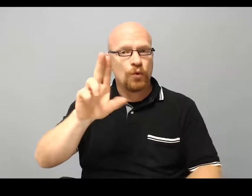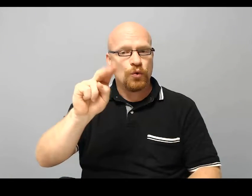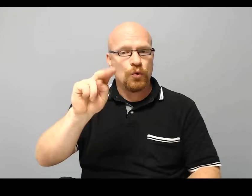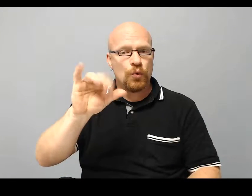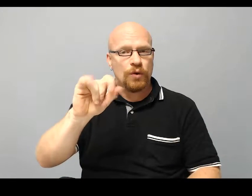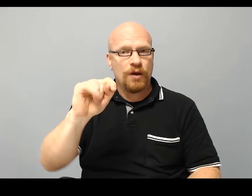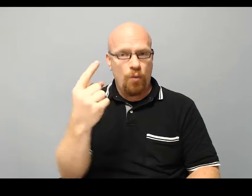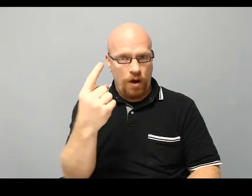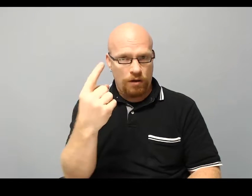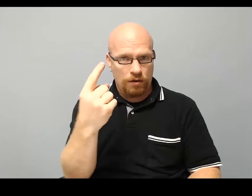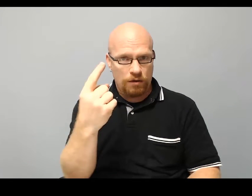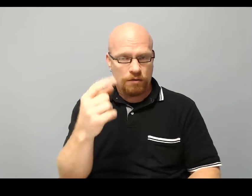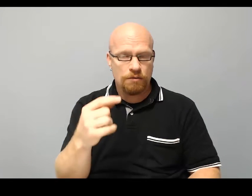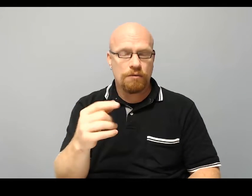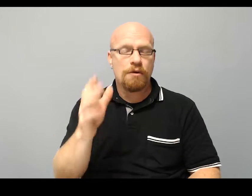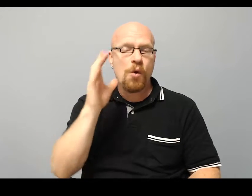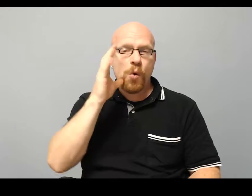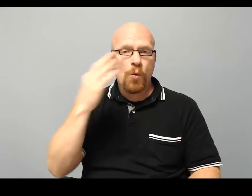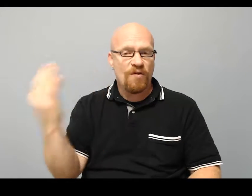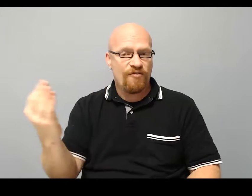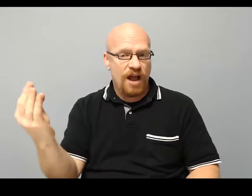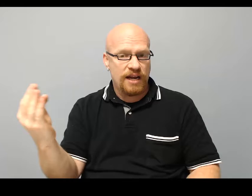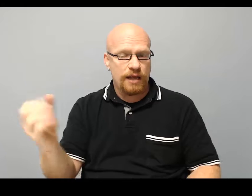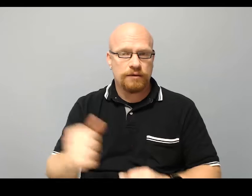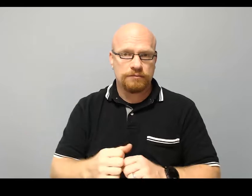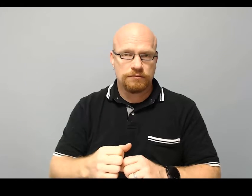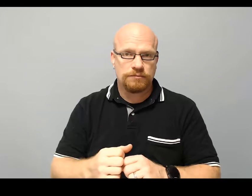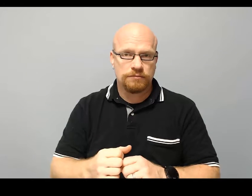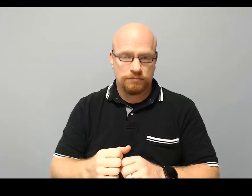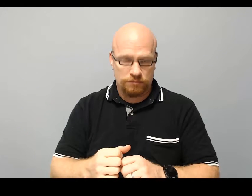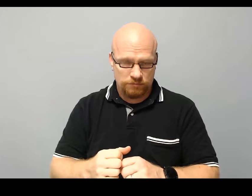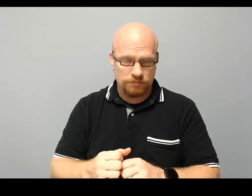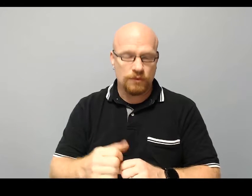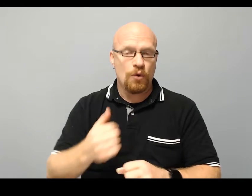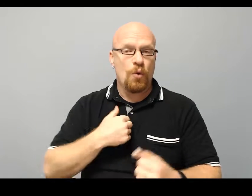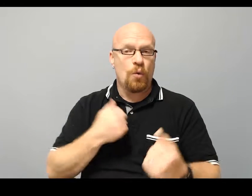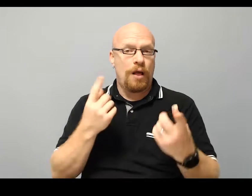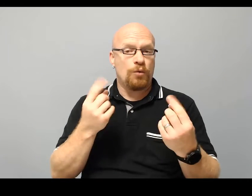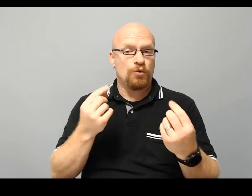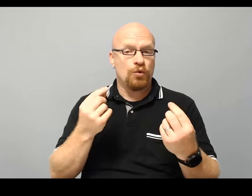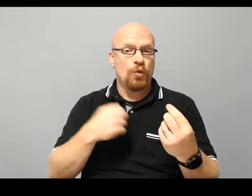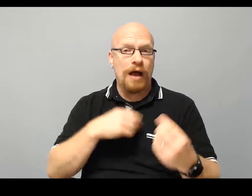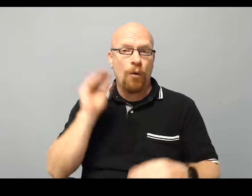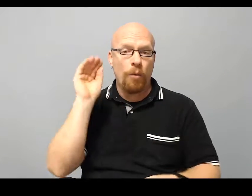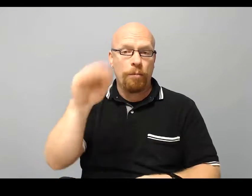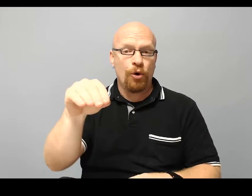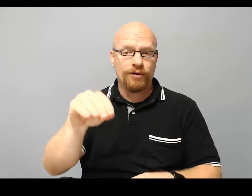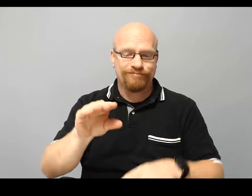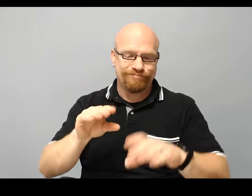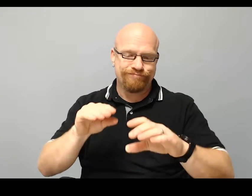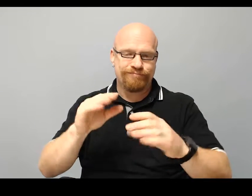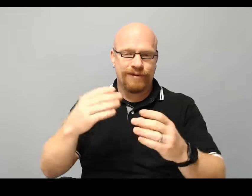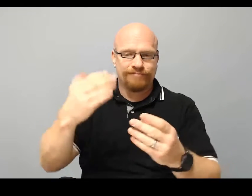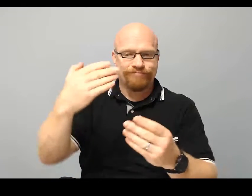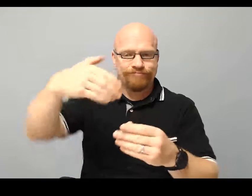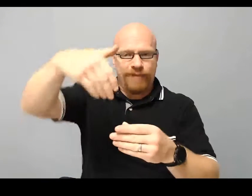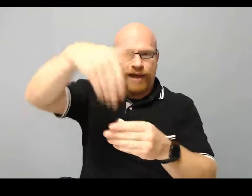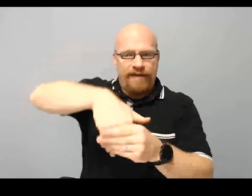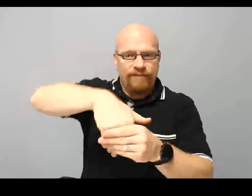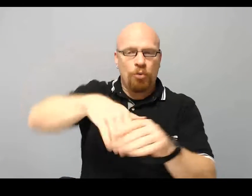Unit 1. Well, Friday. What I will do, I will put envelope